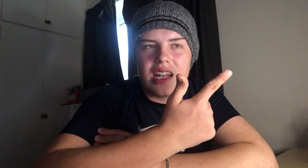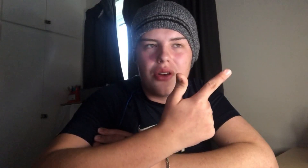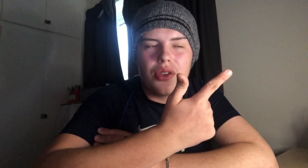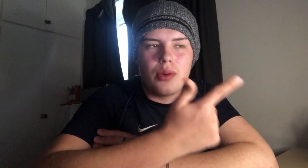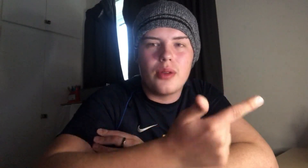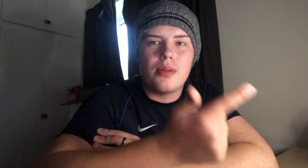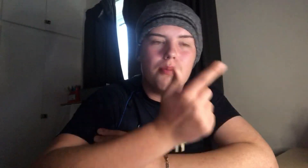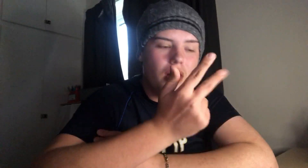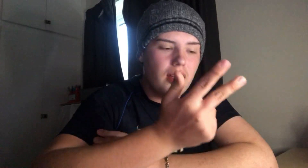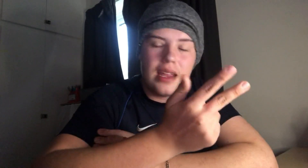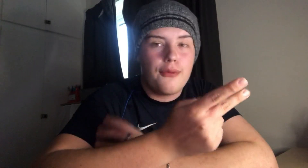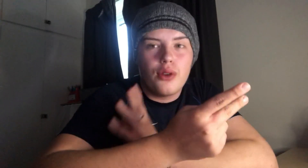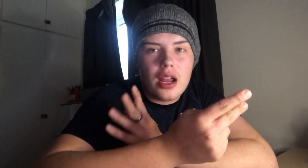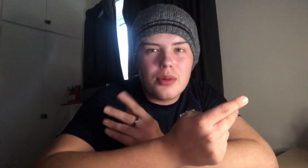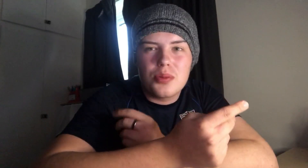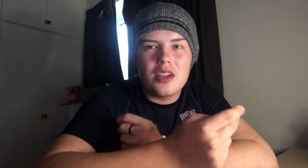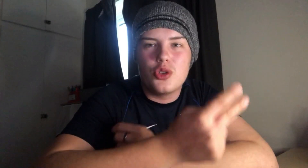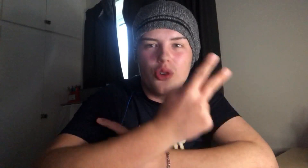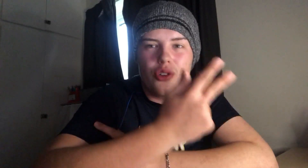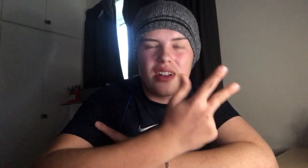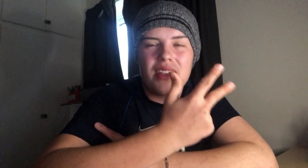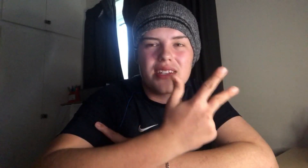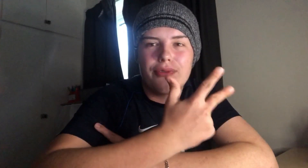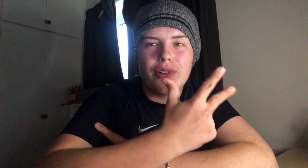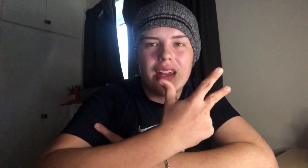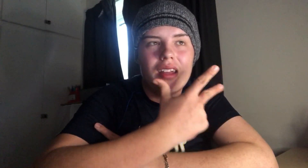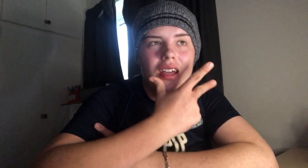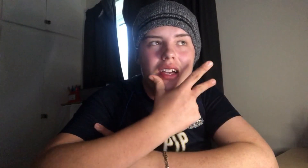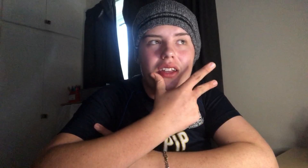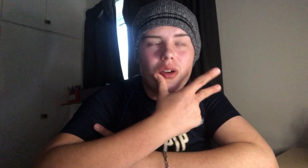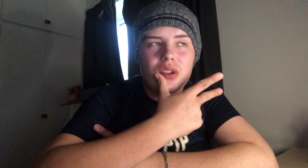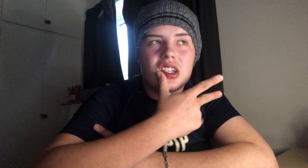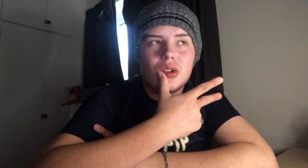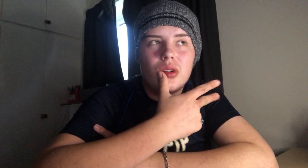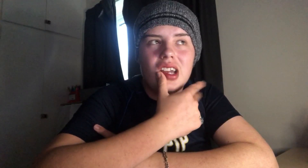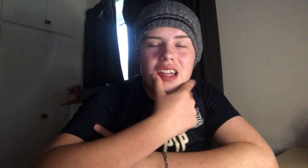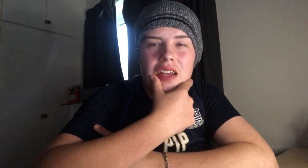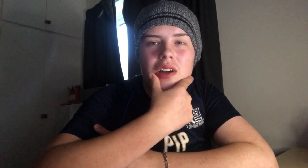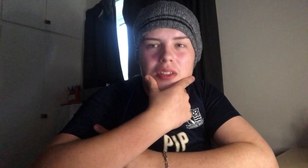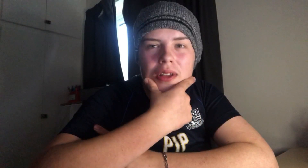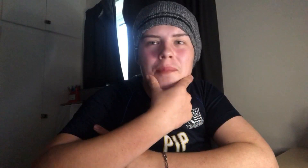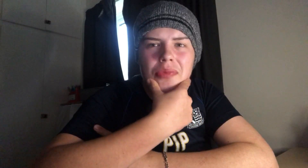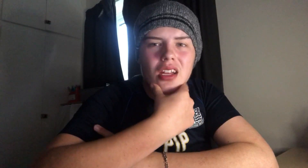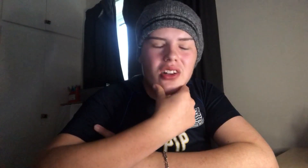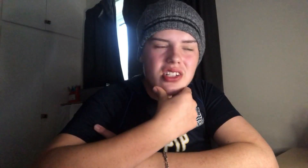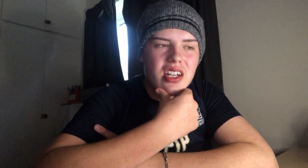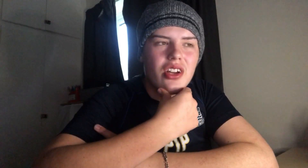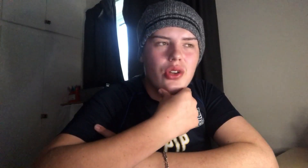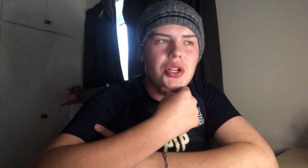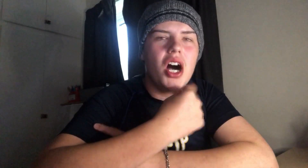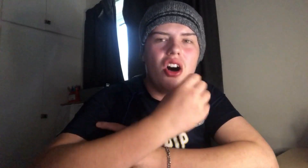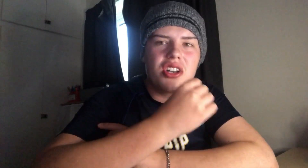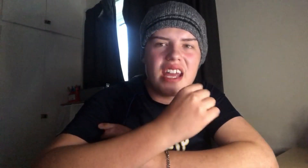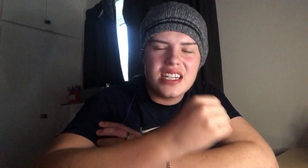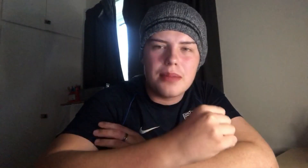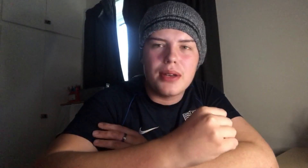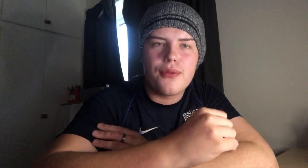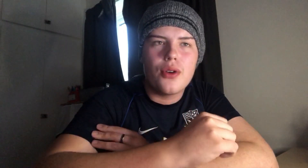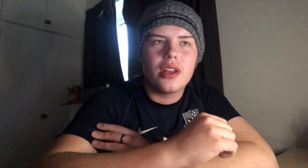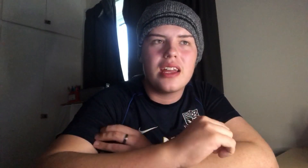out on the wing. We might, if we're able to play Jordan Green, that's free. You know, we still need, I think, like I said, a good hard-hitting midfielder